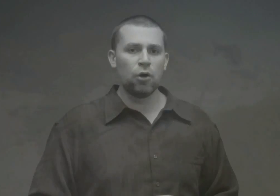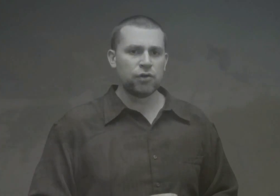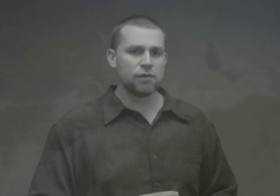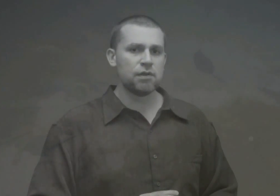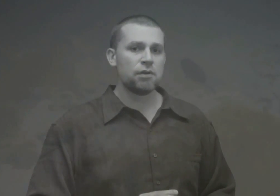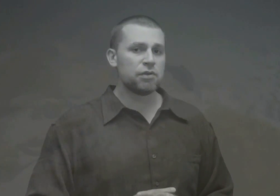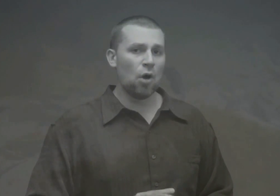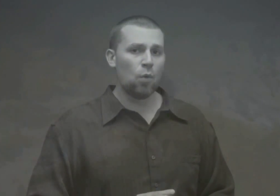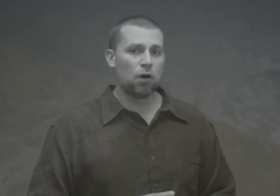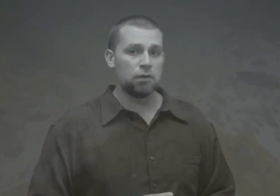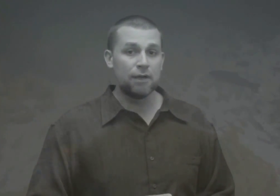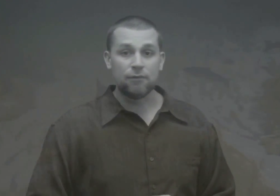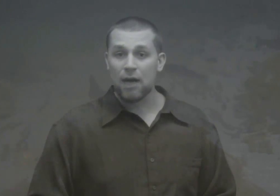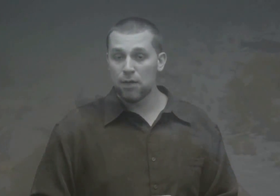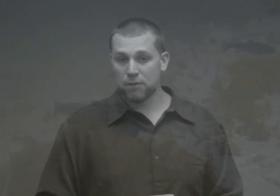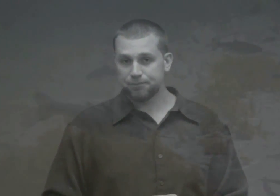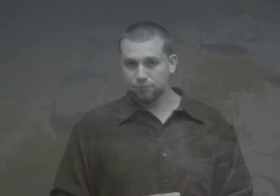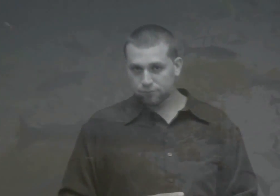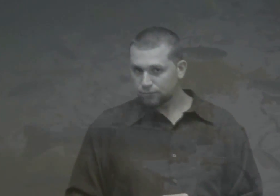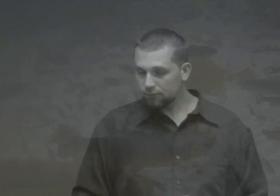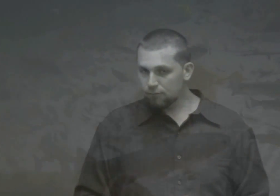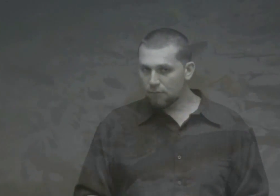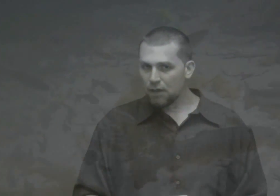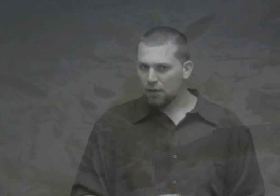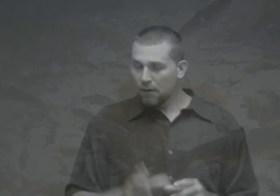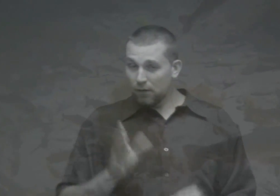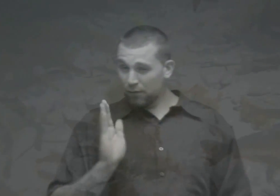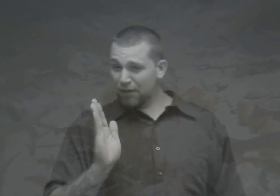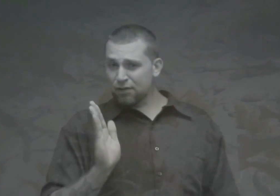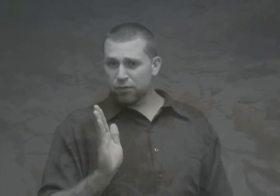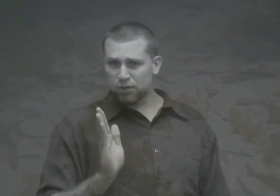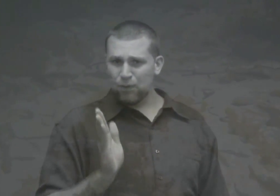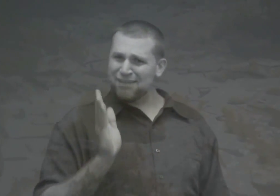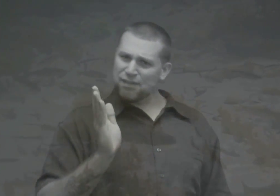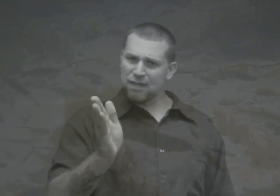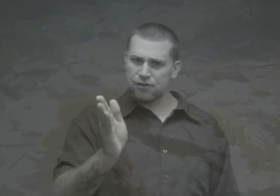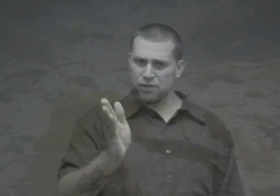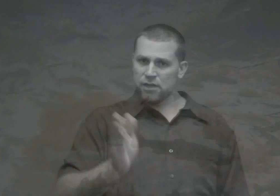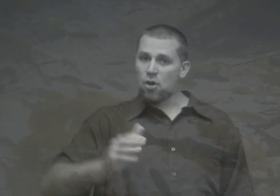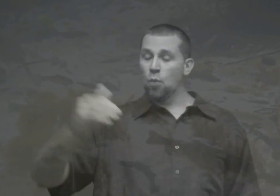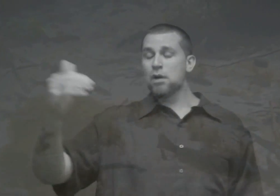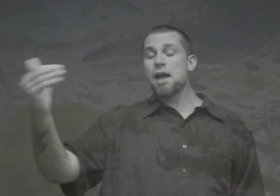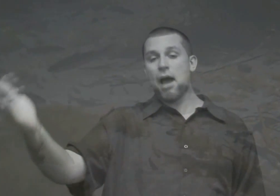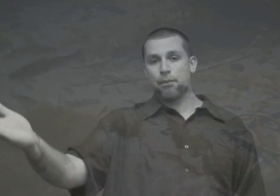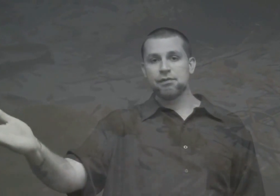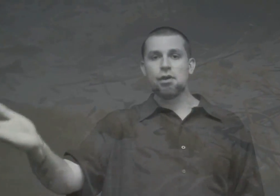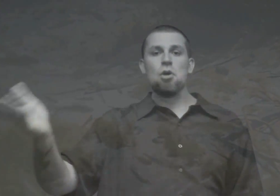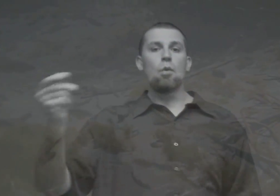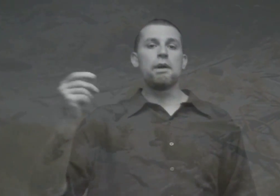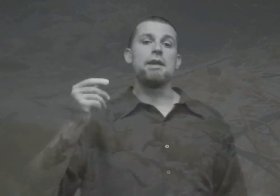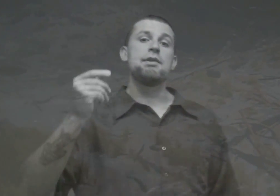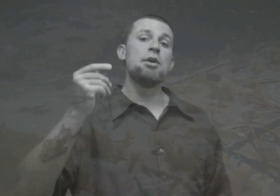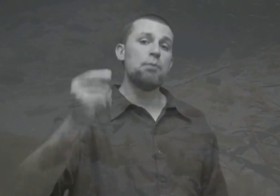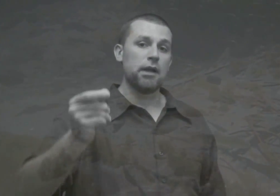ocean's saltwater environment. This also is essentially what happens when a human,